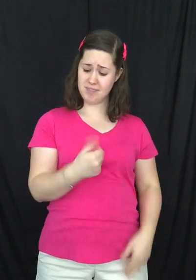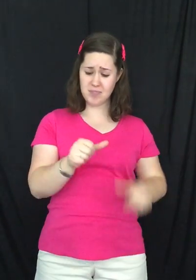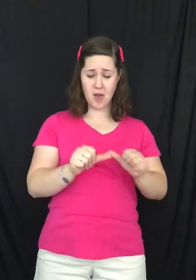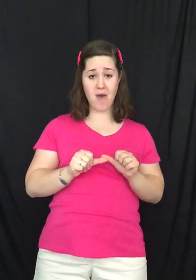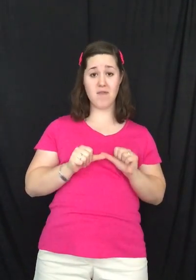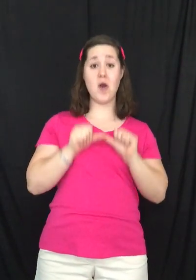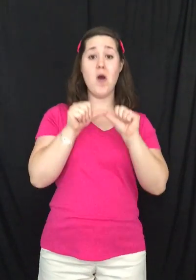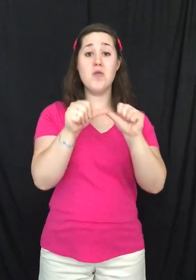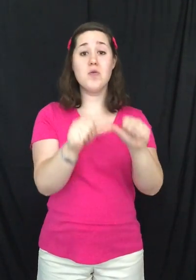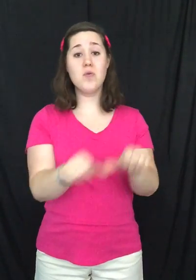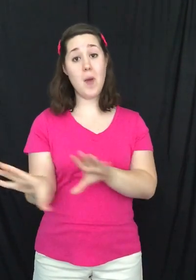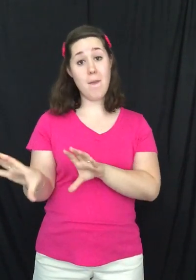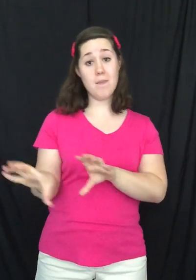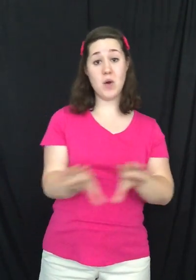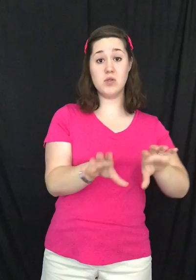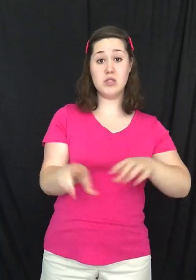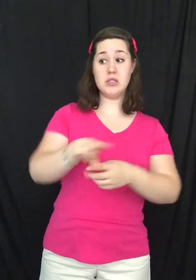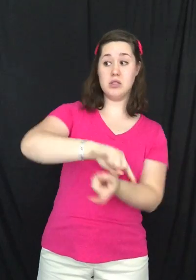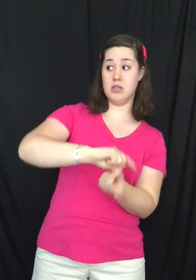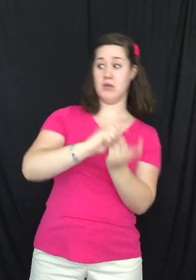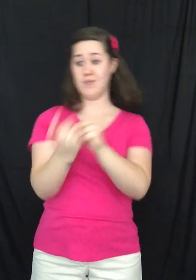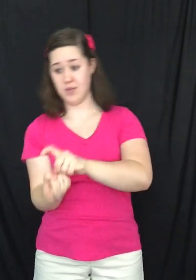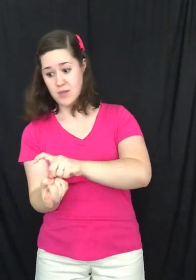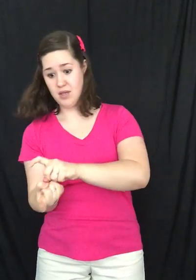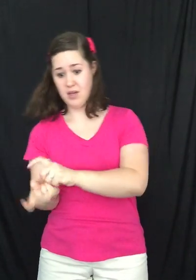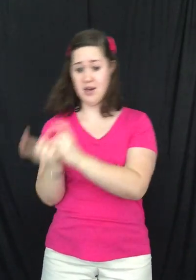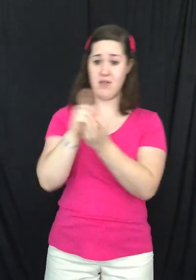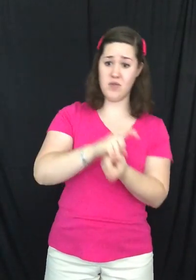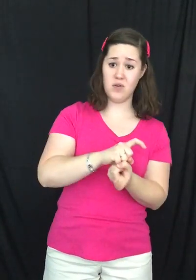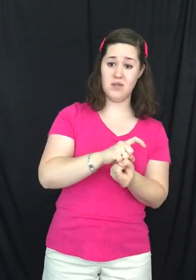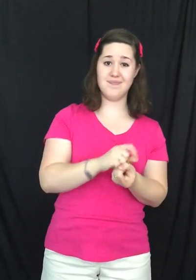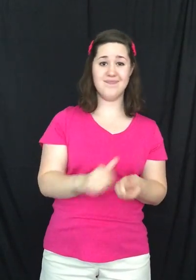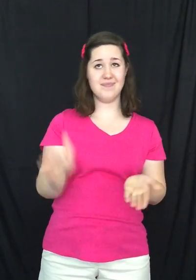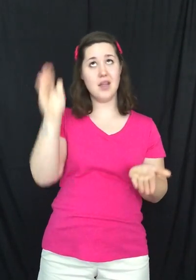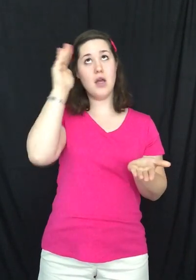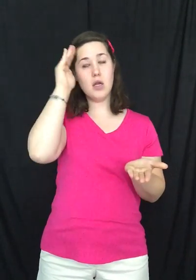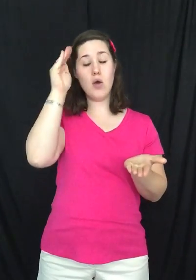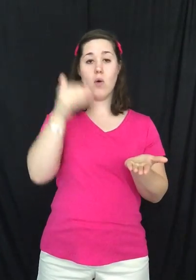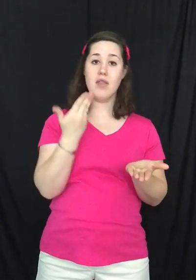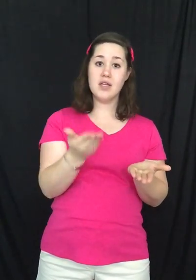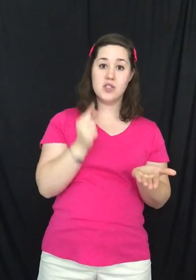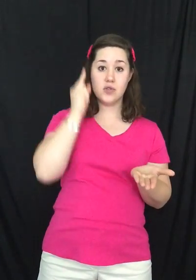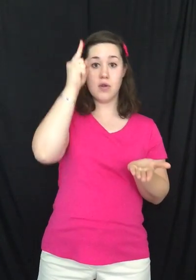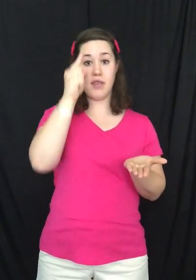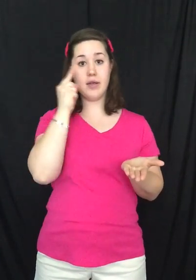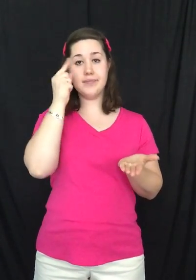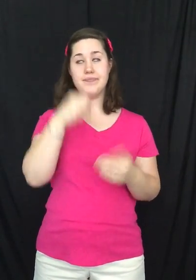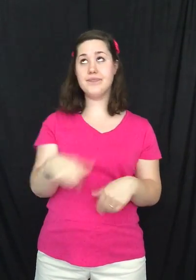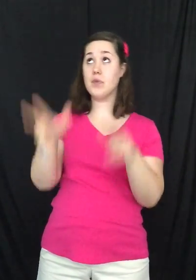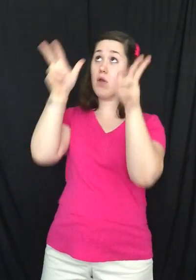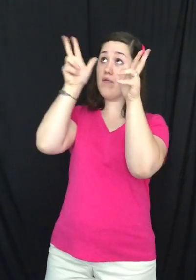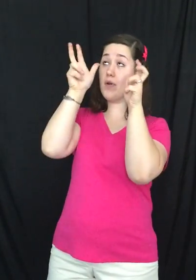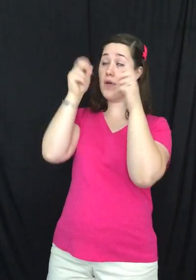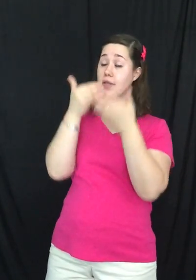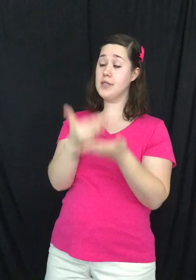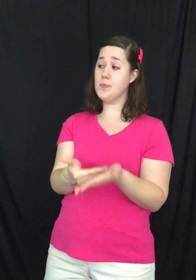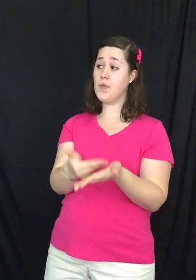I've gone through the motions, I've been back and forth I know that you're thinking you've heard this